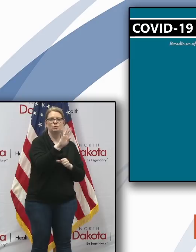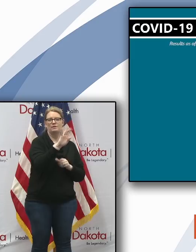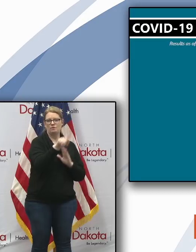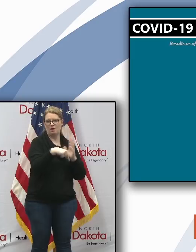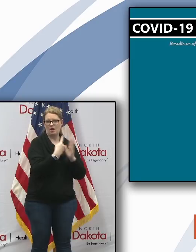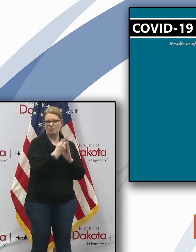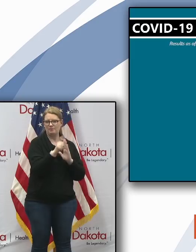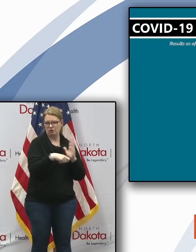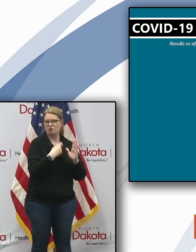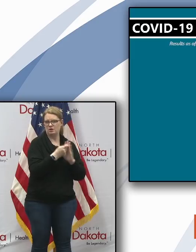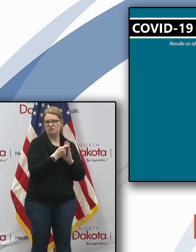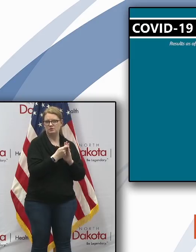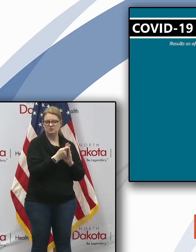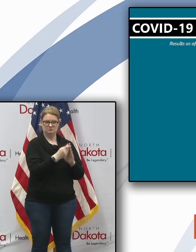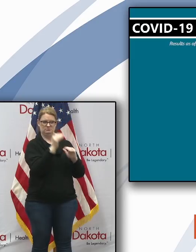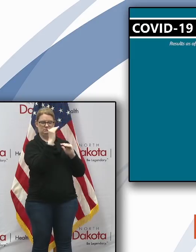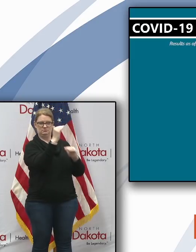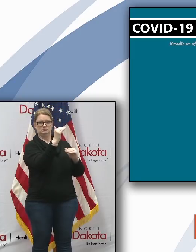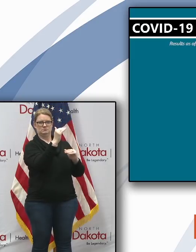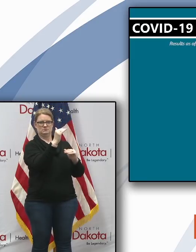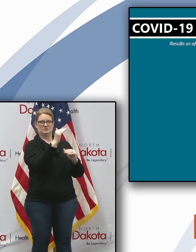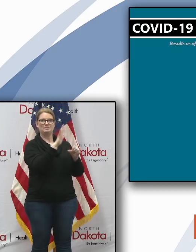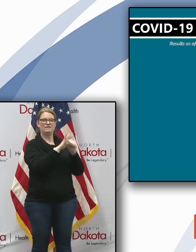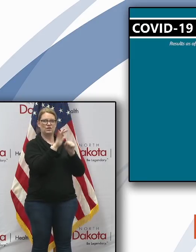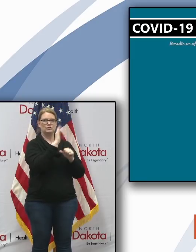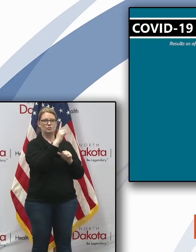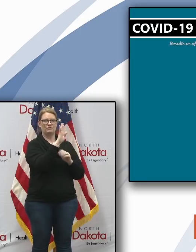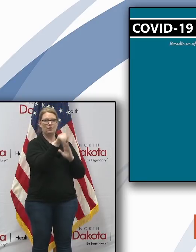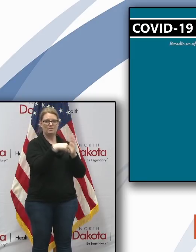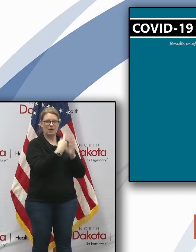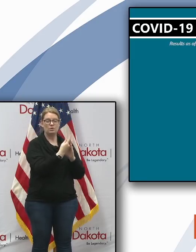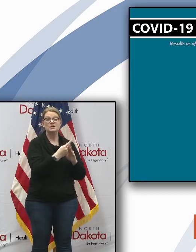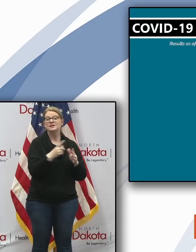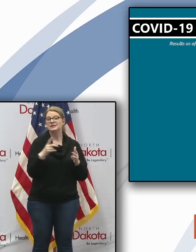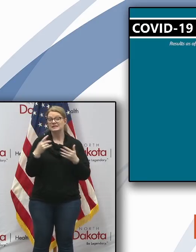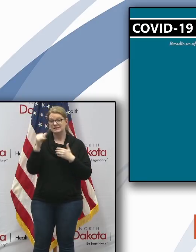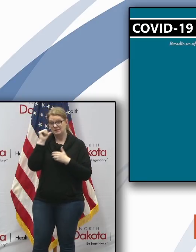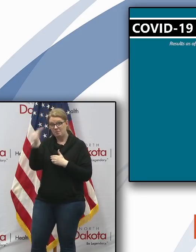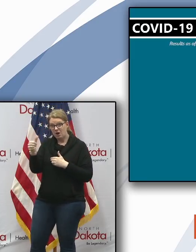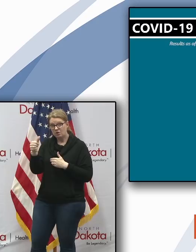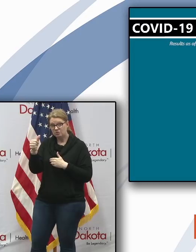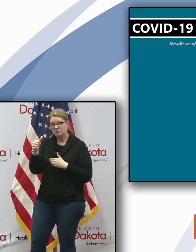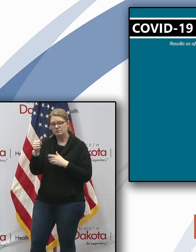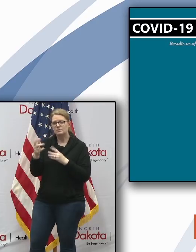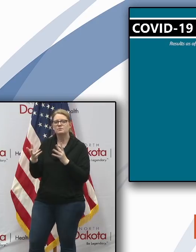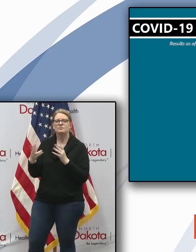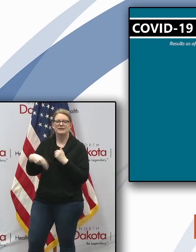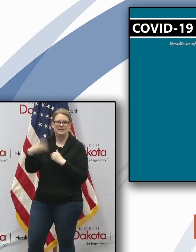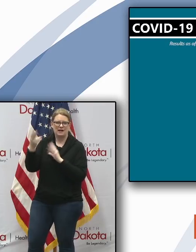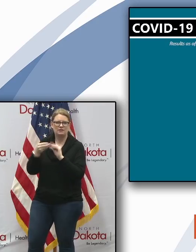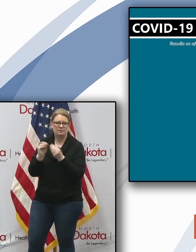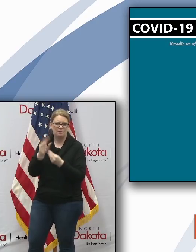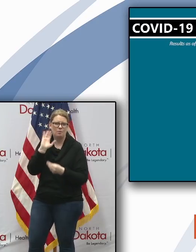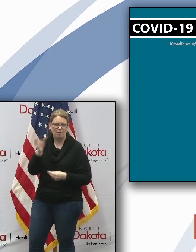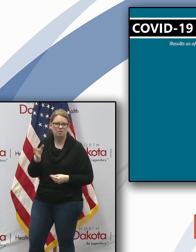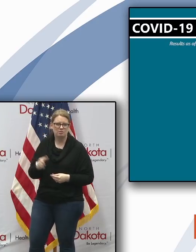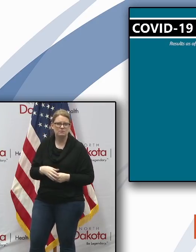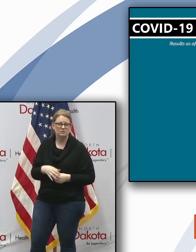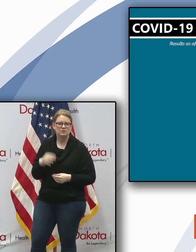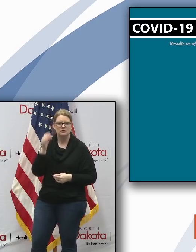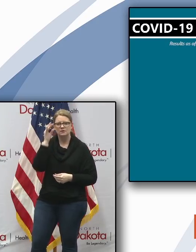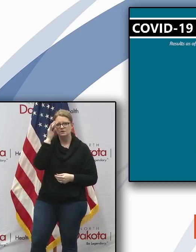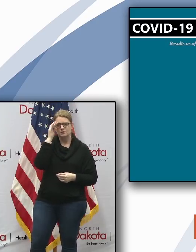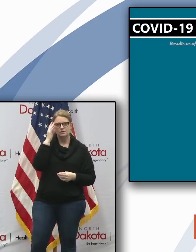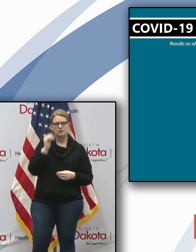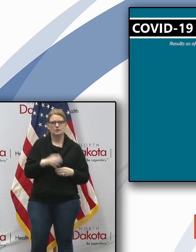-hour period so we would expect that tomorrow we'll have a higher number than we had had today when